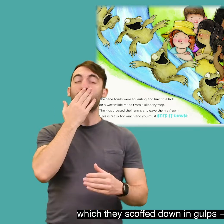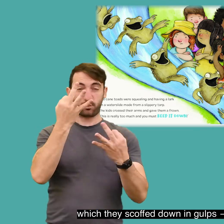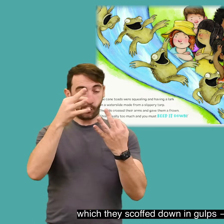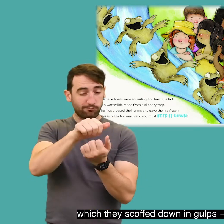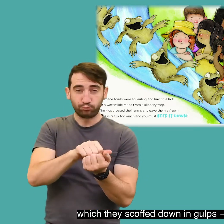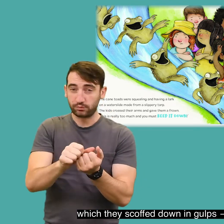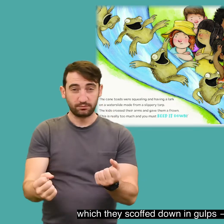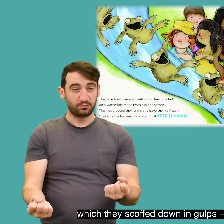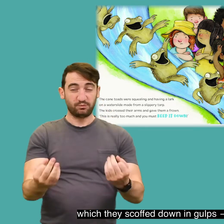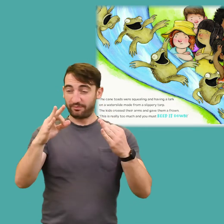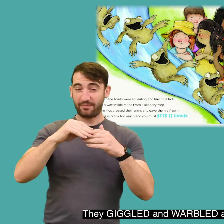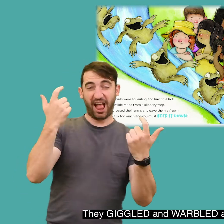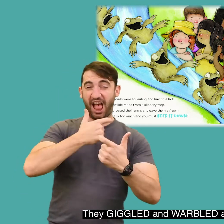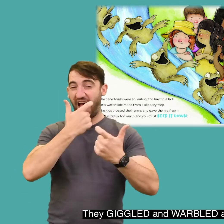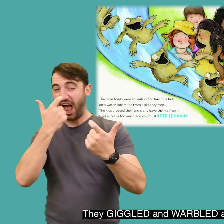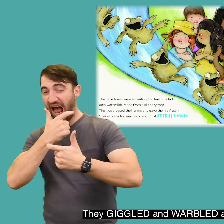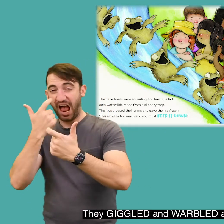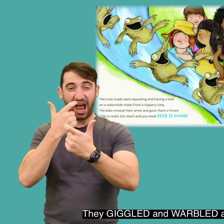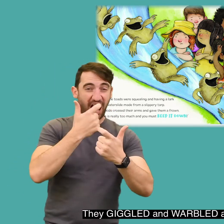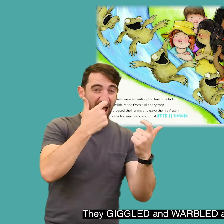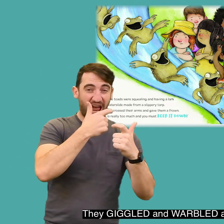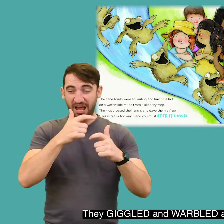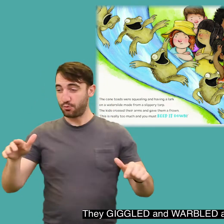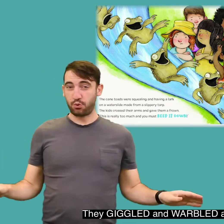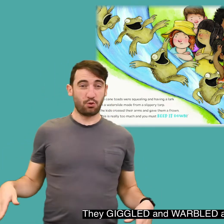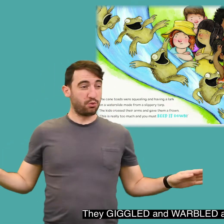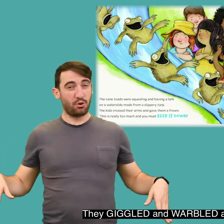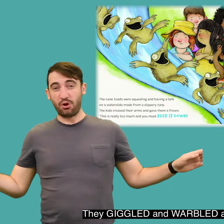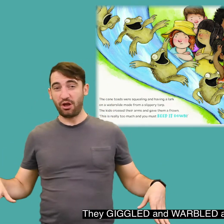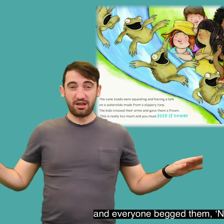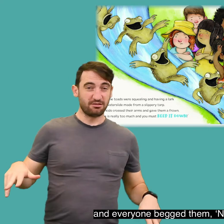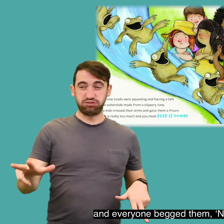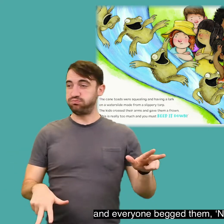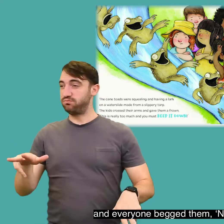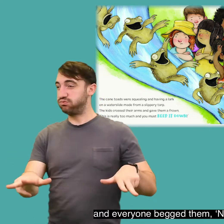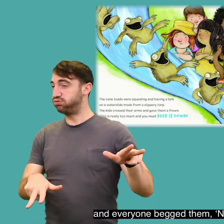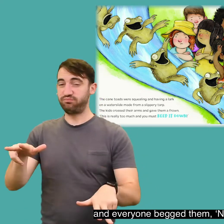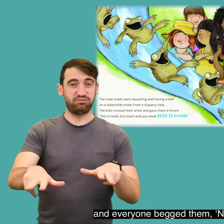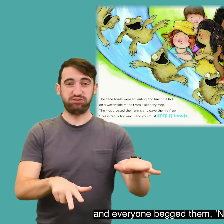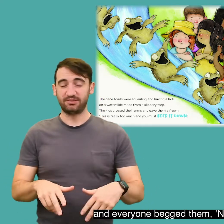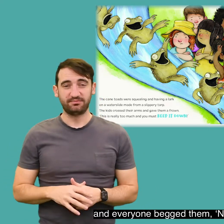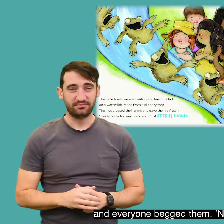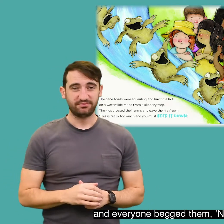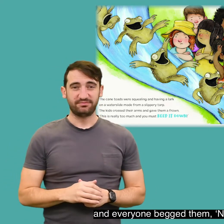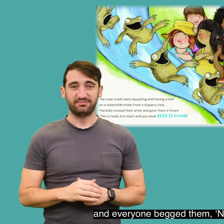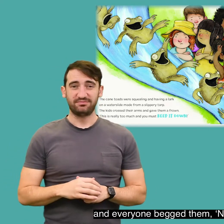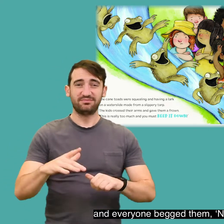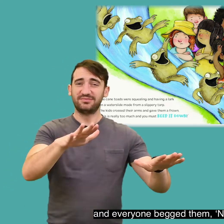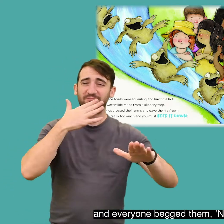bite chewed. They giggled and wobbled and flapped in the breeze and everyone begged them, no more of this, please.